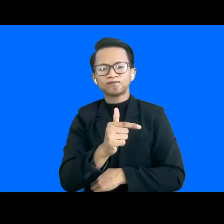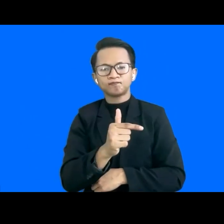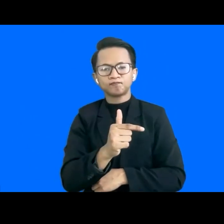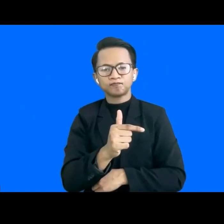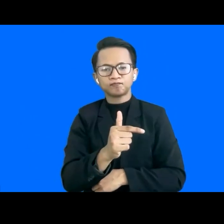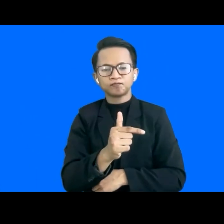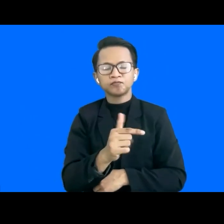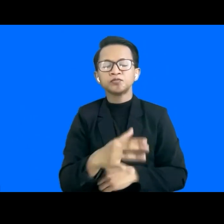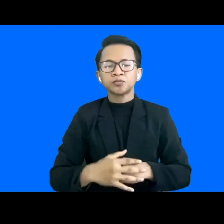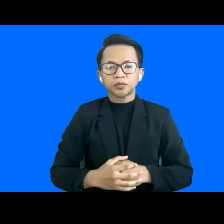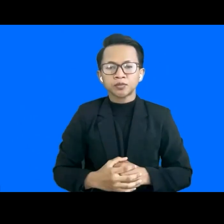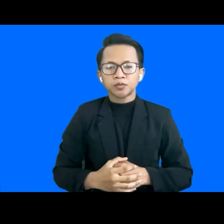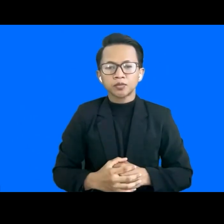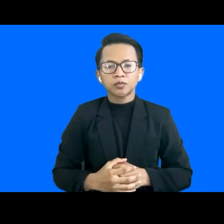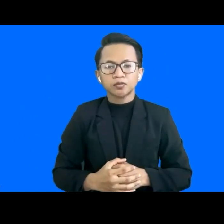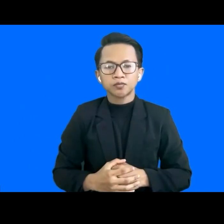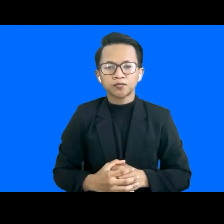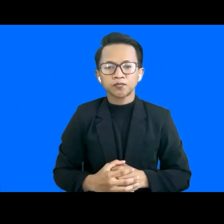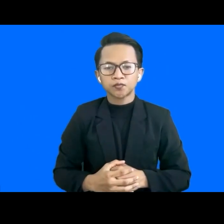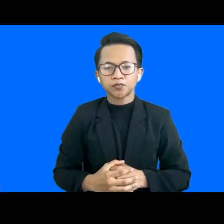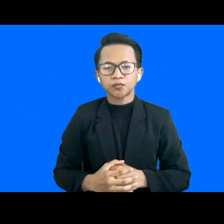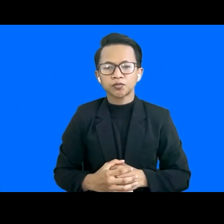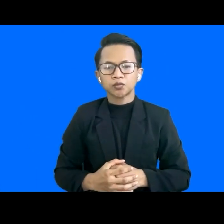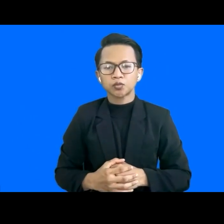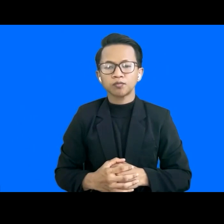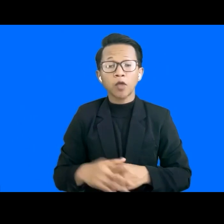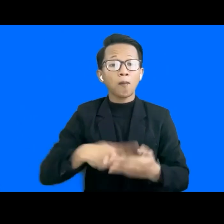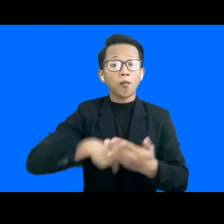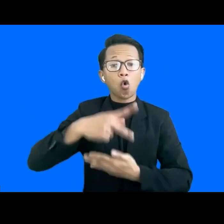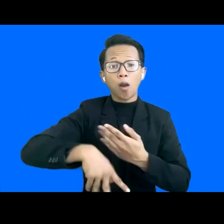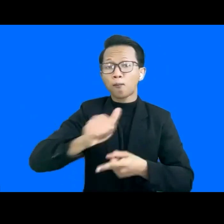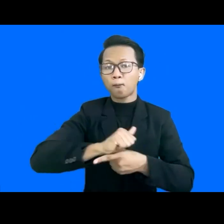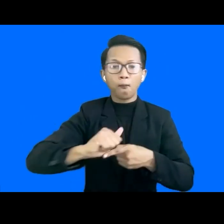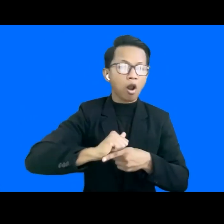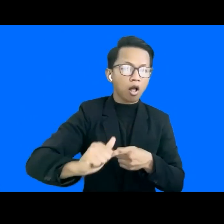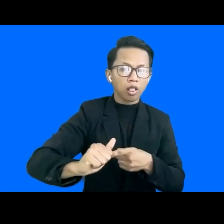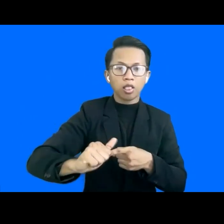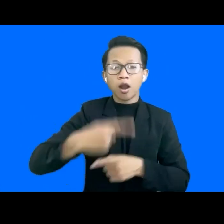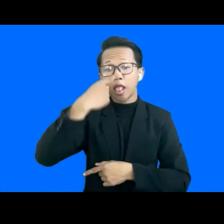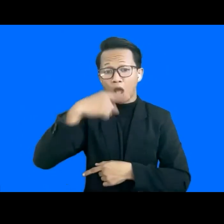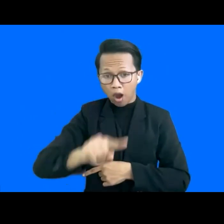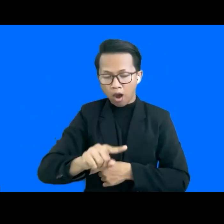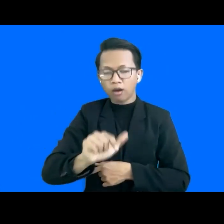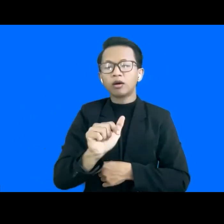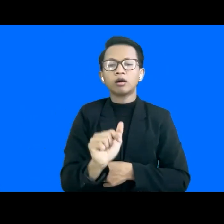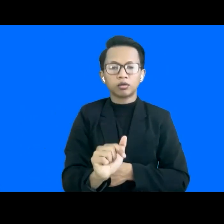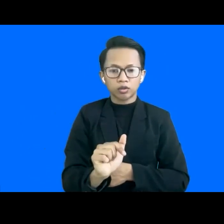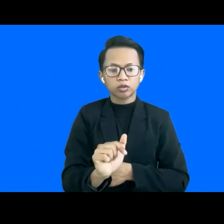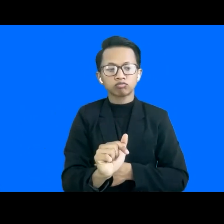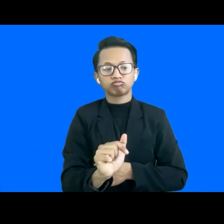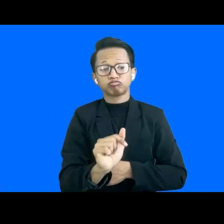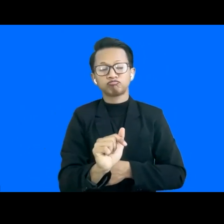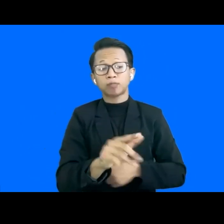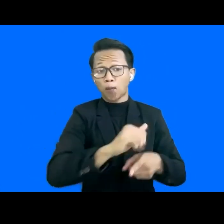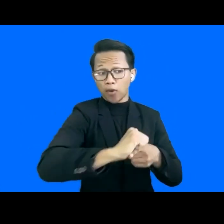business sector right now. Clearly, the training program in Thailand that provide for people with this